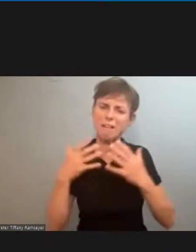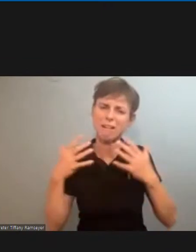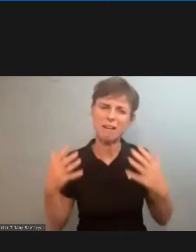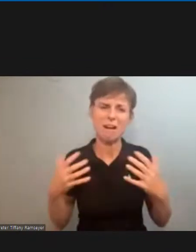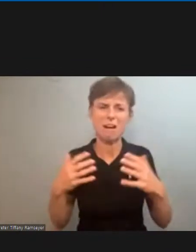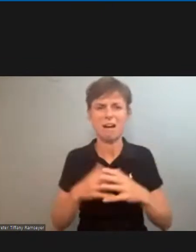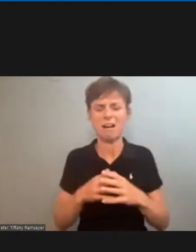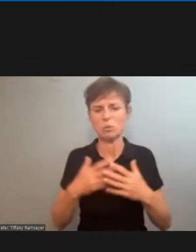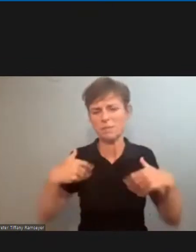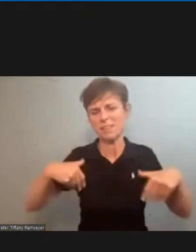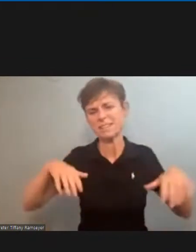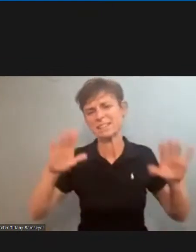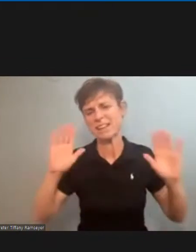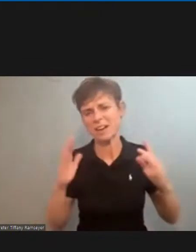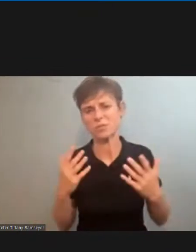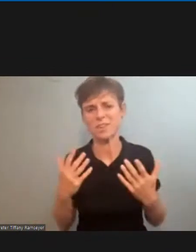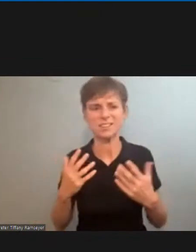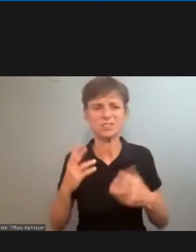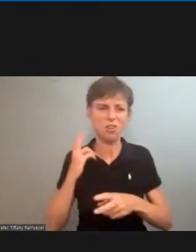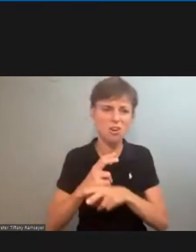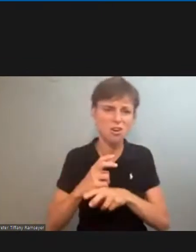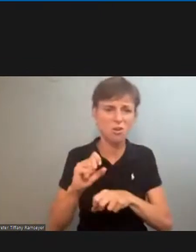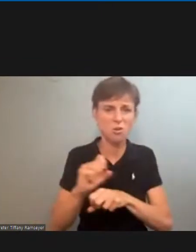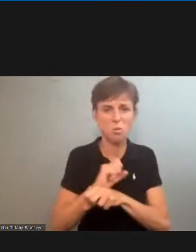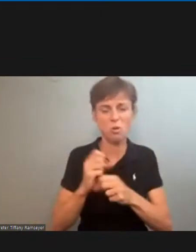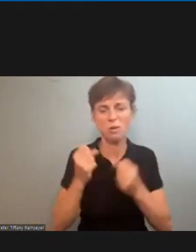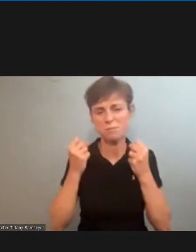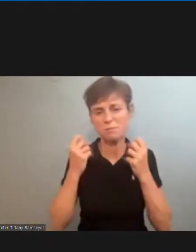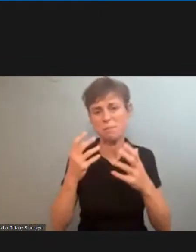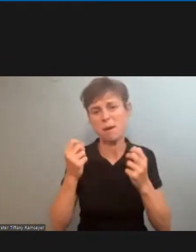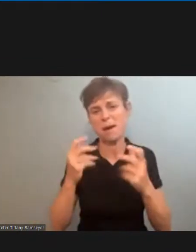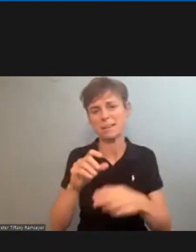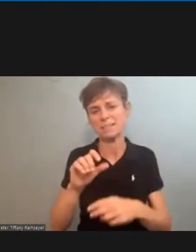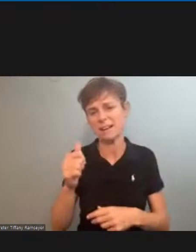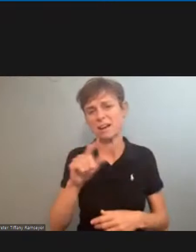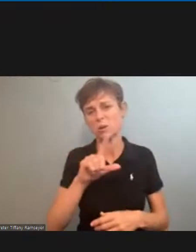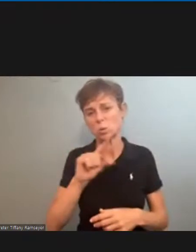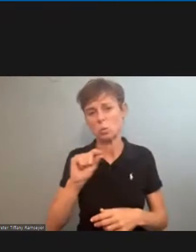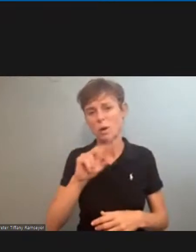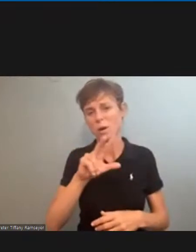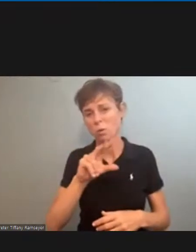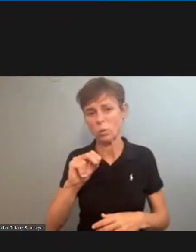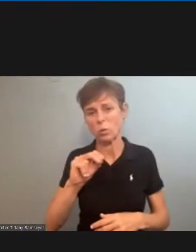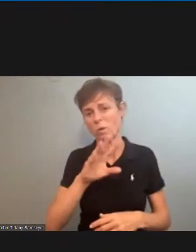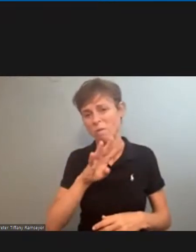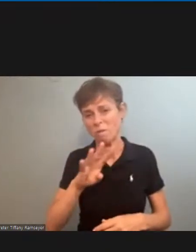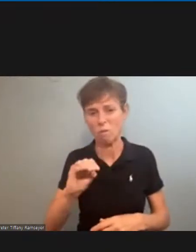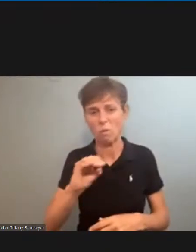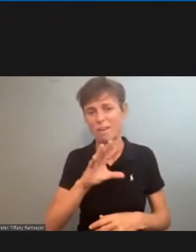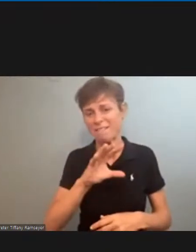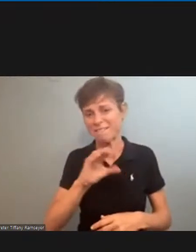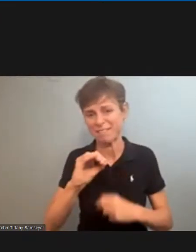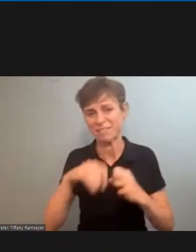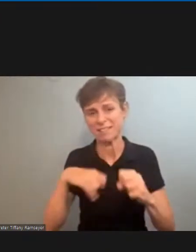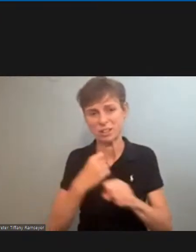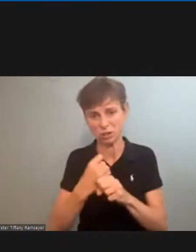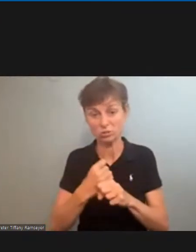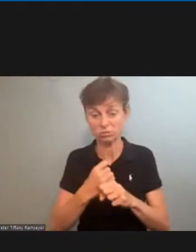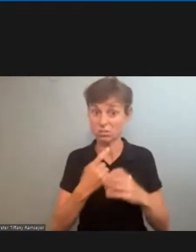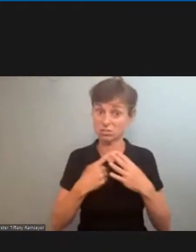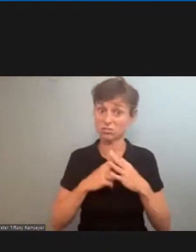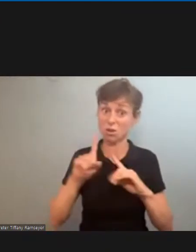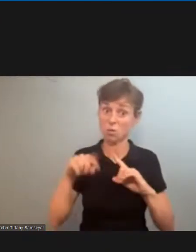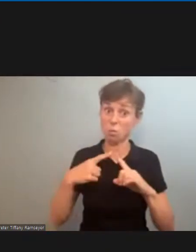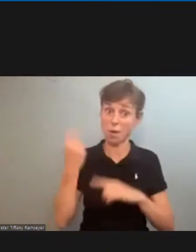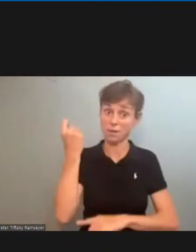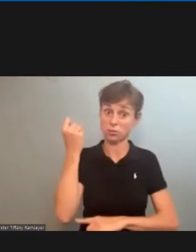work all over the decades uh starting with the strike and so we want to make sure that those gains